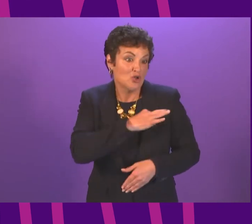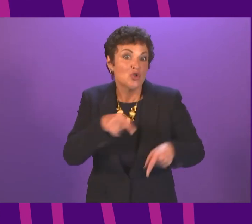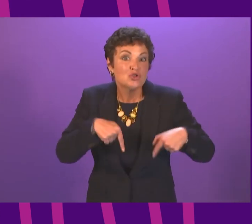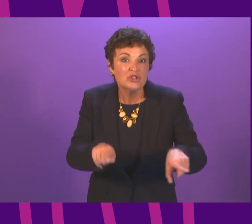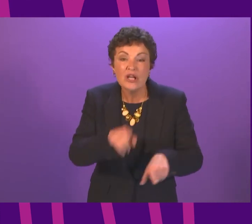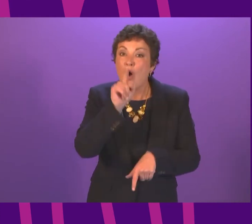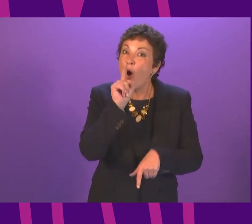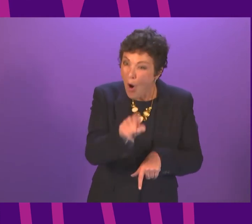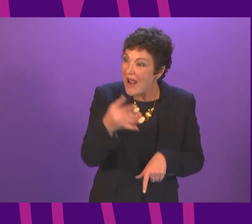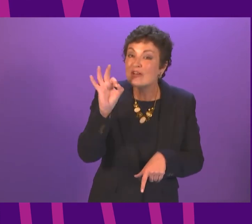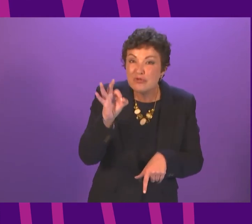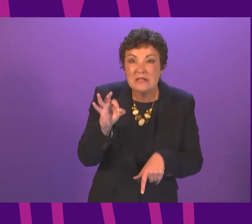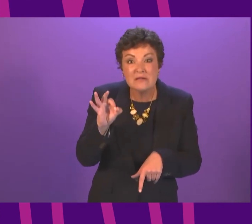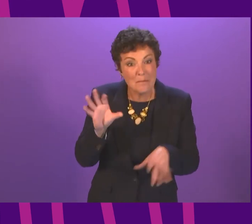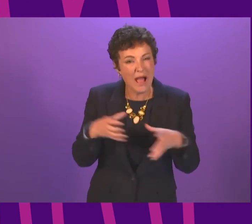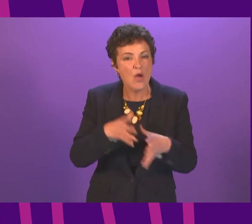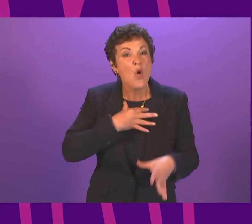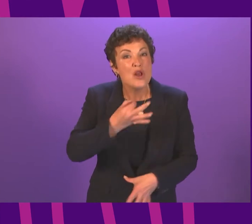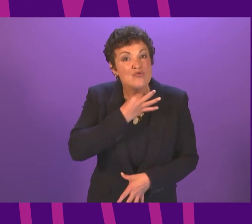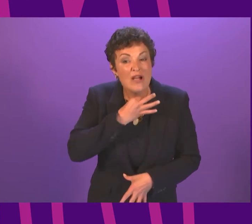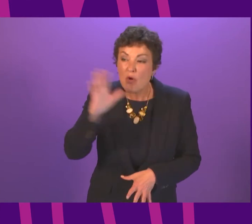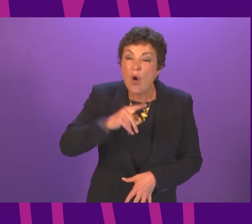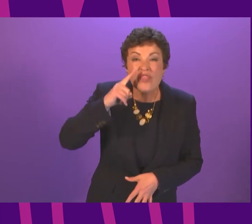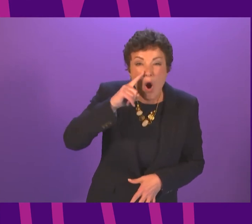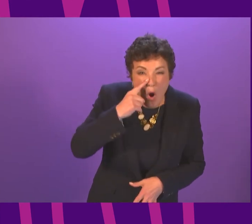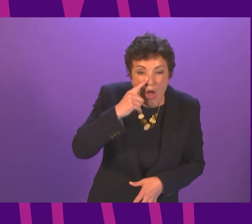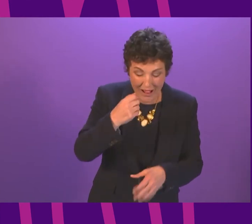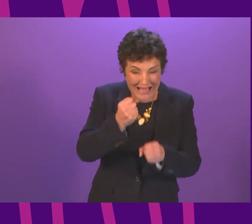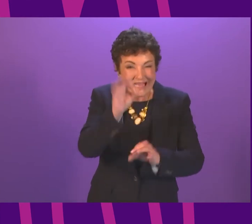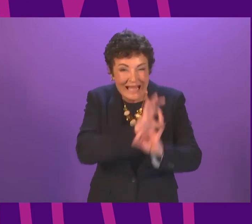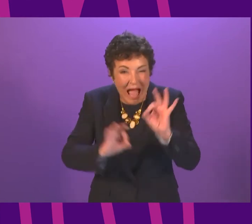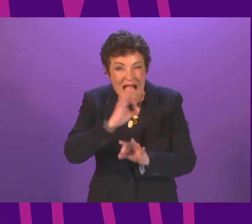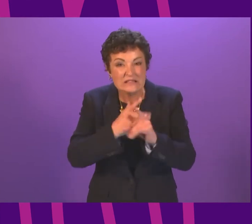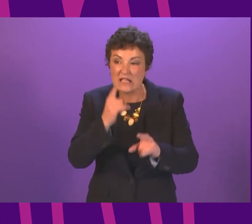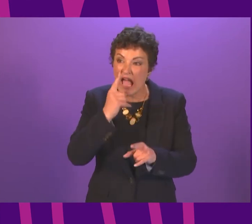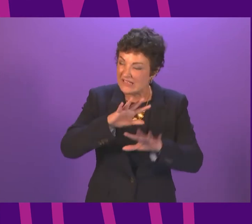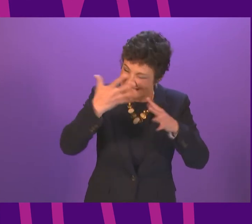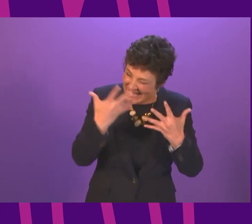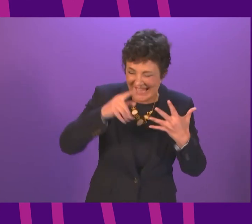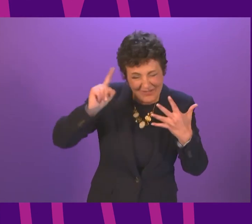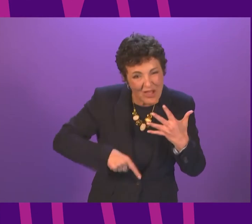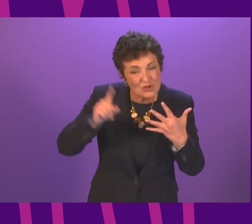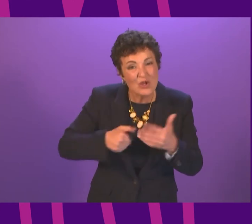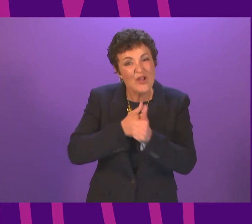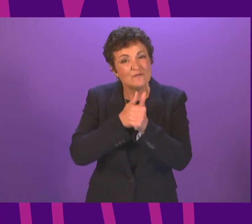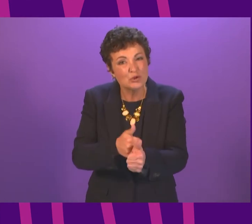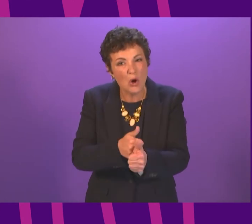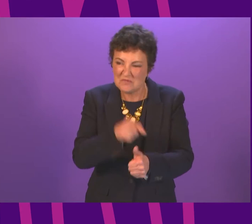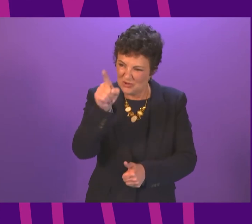the entire oil and gas industry and the tens of thousands of jobs it supports. This government,